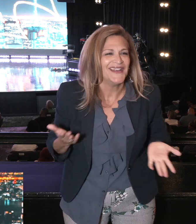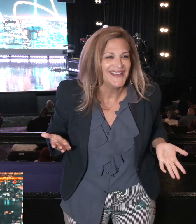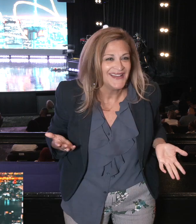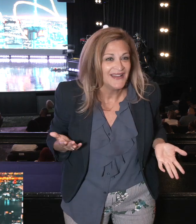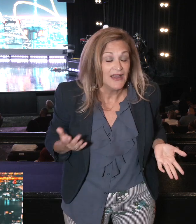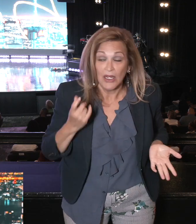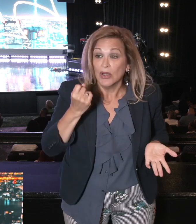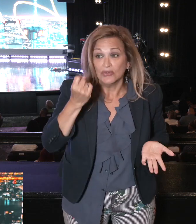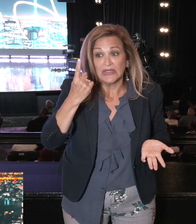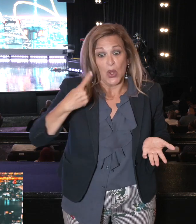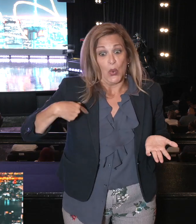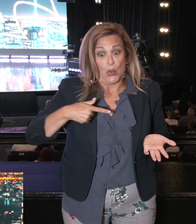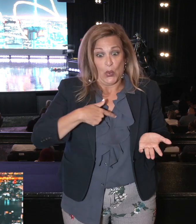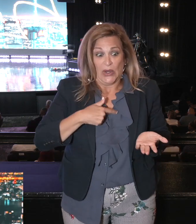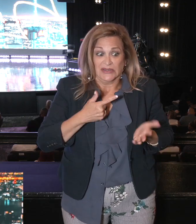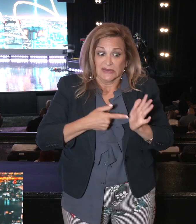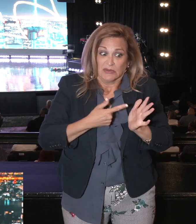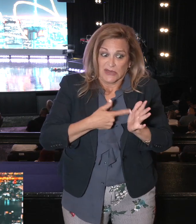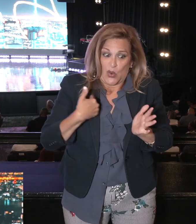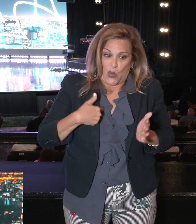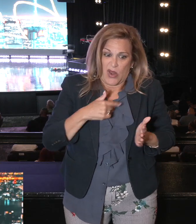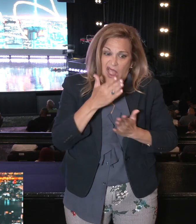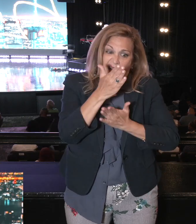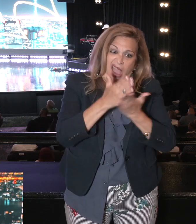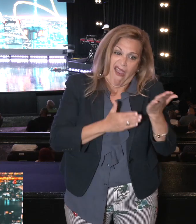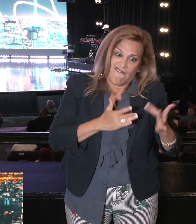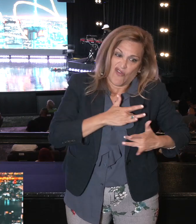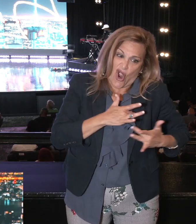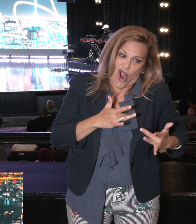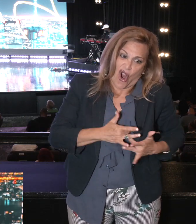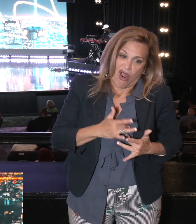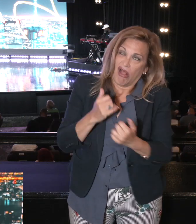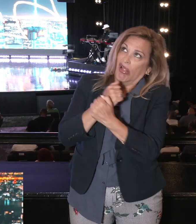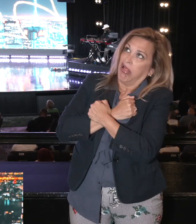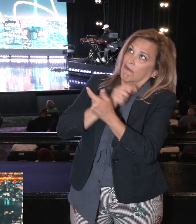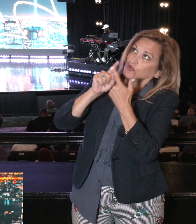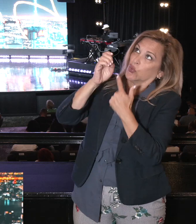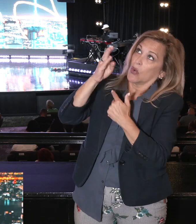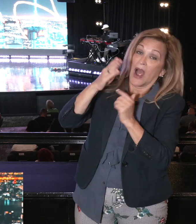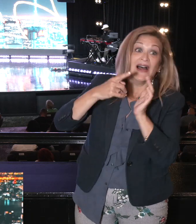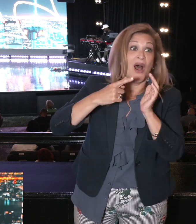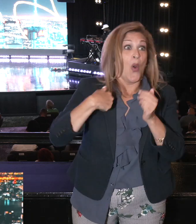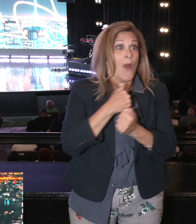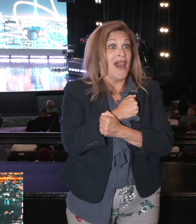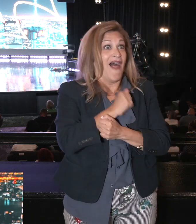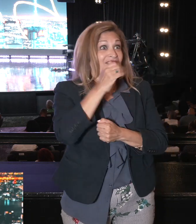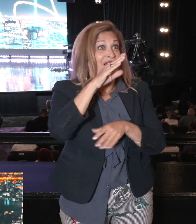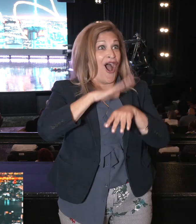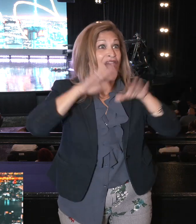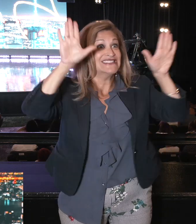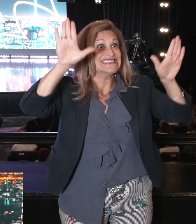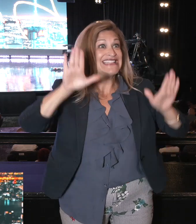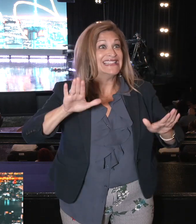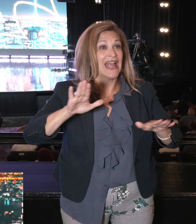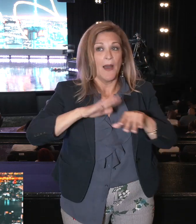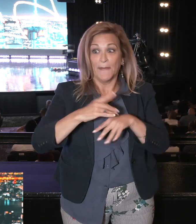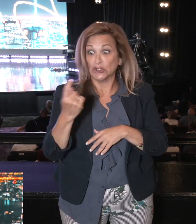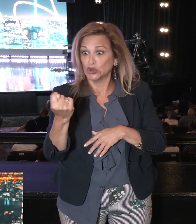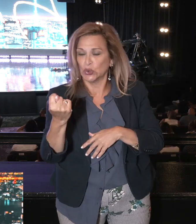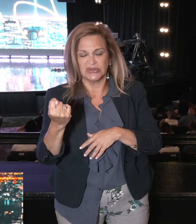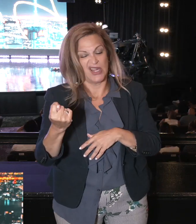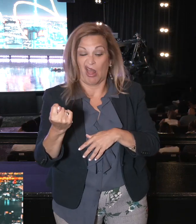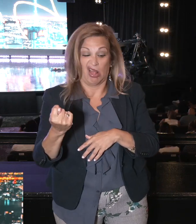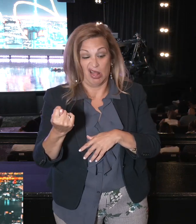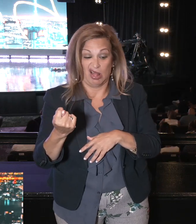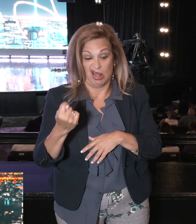God wholeheartedly. half heartedly love God. We're half baked. We love him on Sunday. But on Tuesday. Well that's another story.